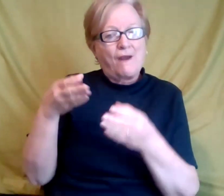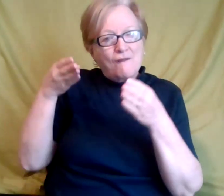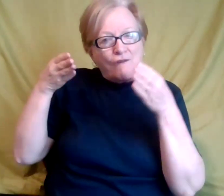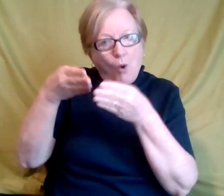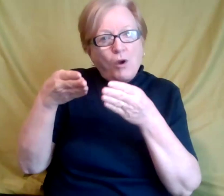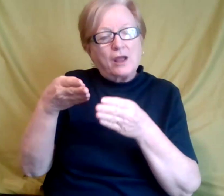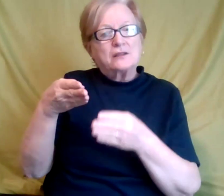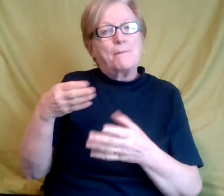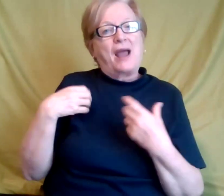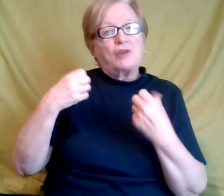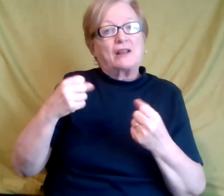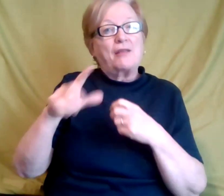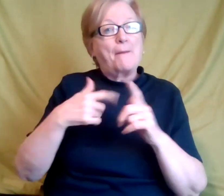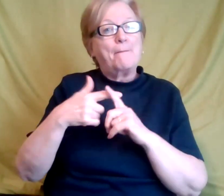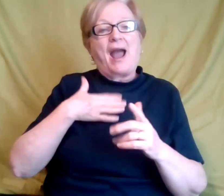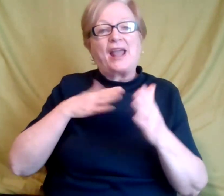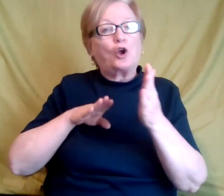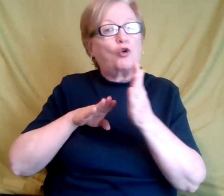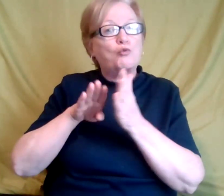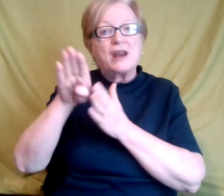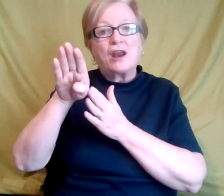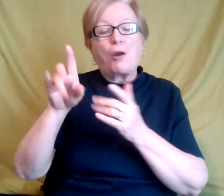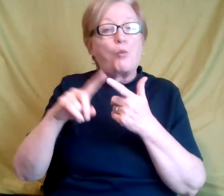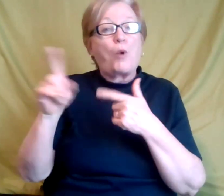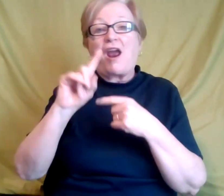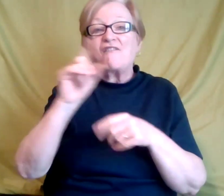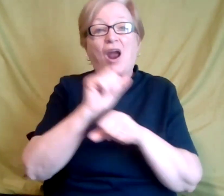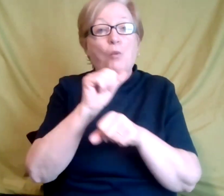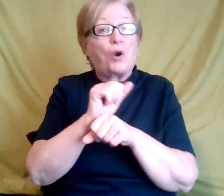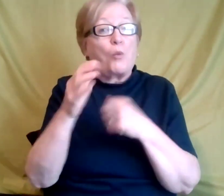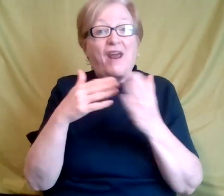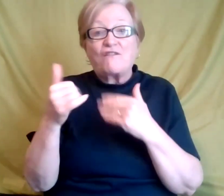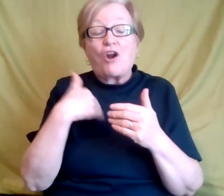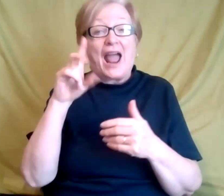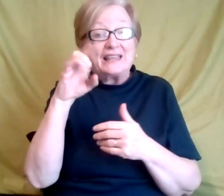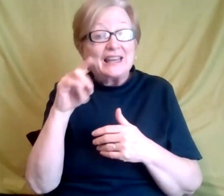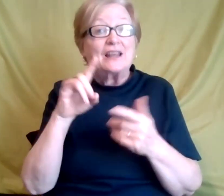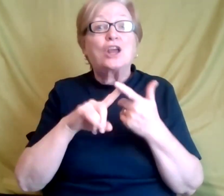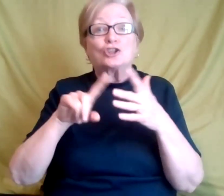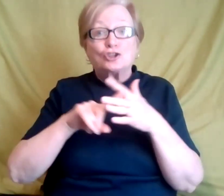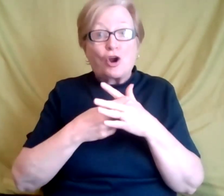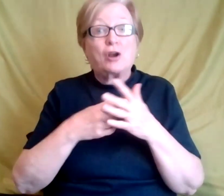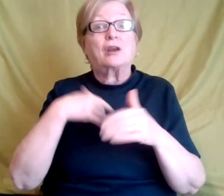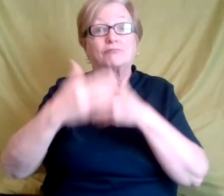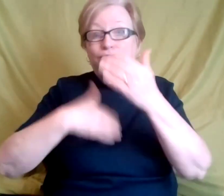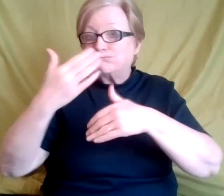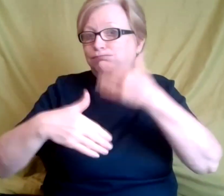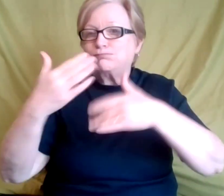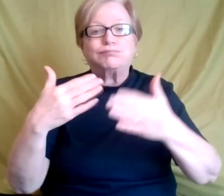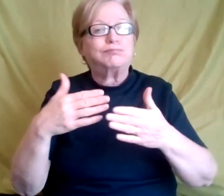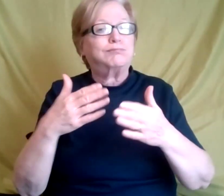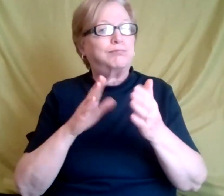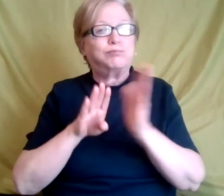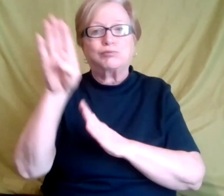my, my career, you know, wherever I work, whatever I did, it just started taking off. And, um,